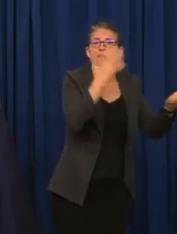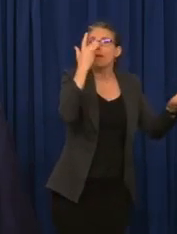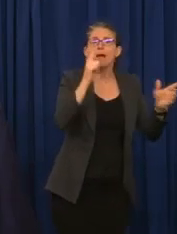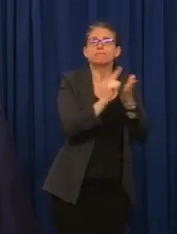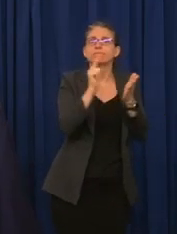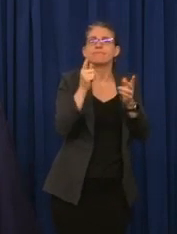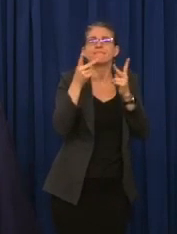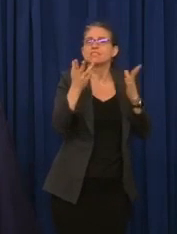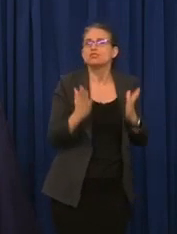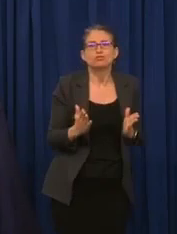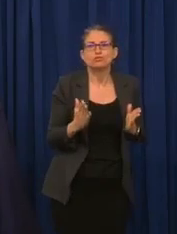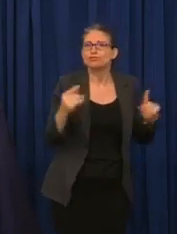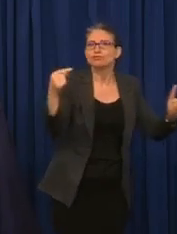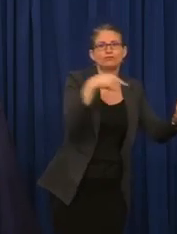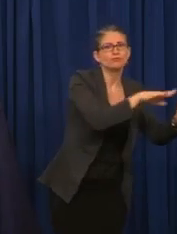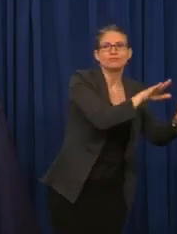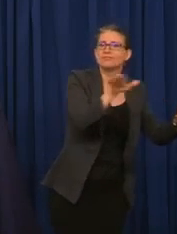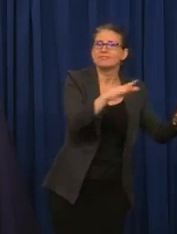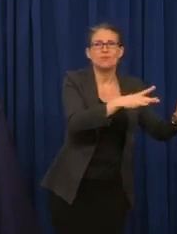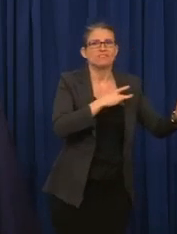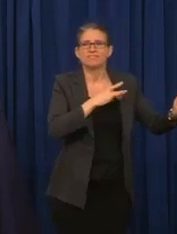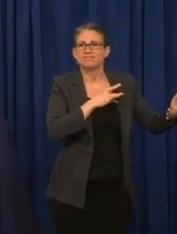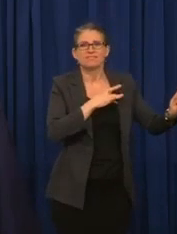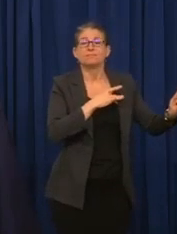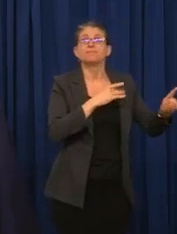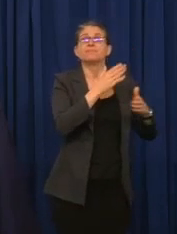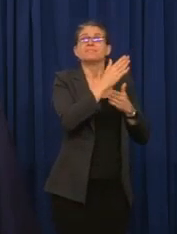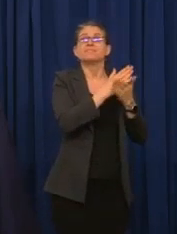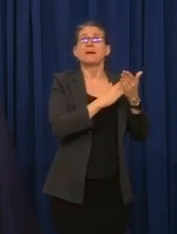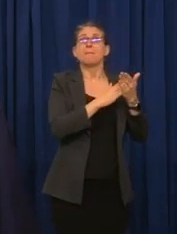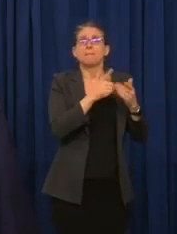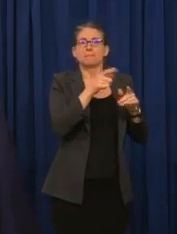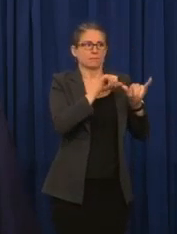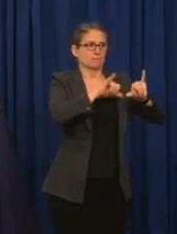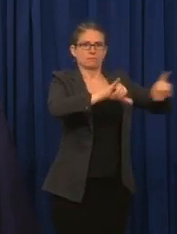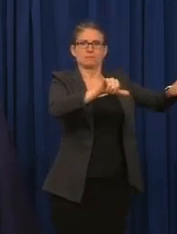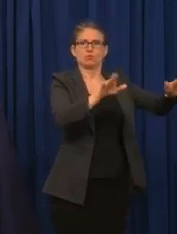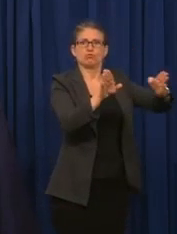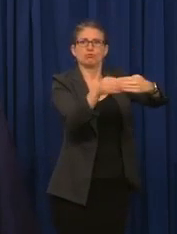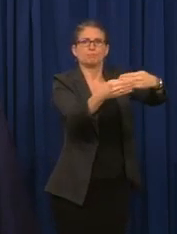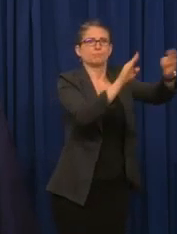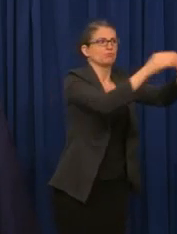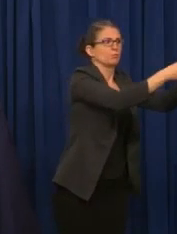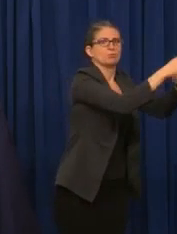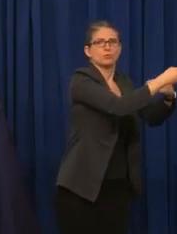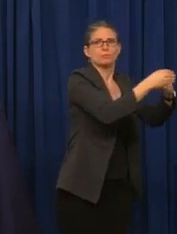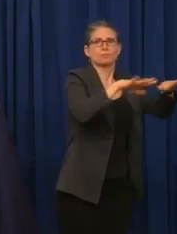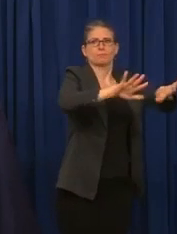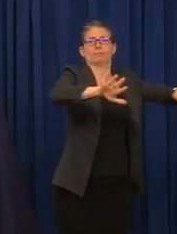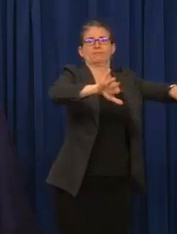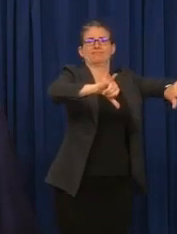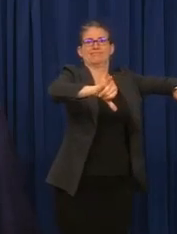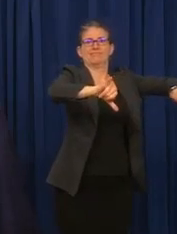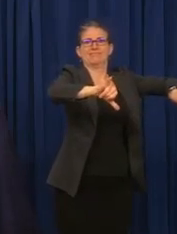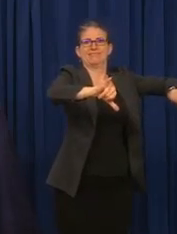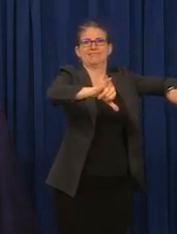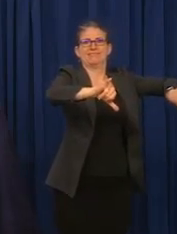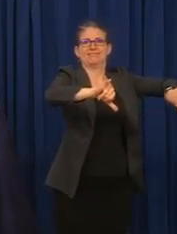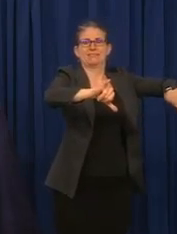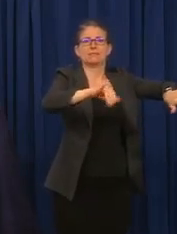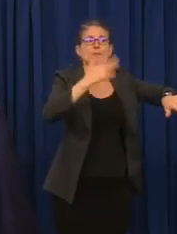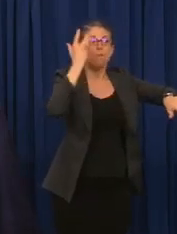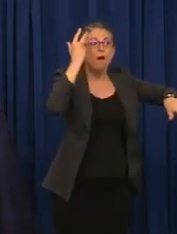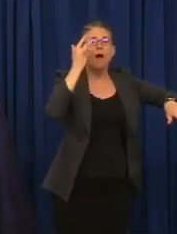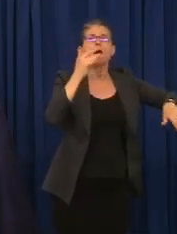facility has been restricted in order to minimize the chance of spreading the virus. These are